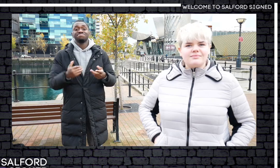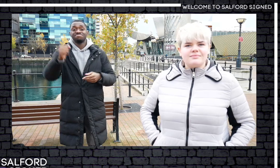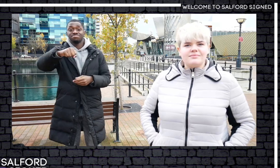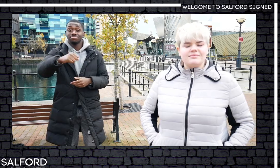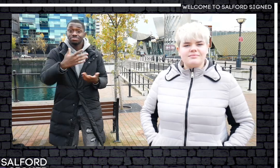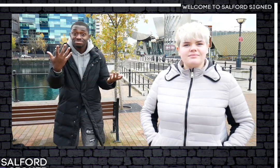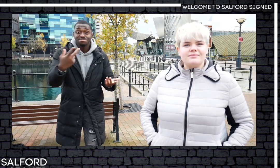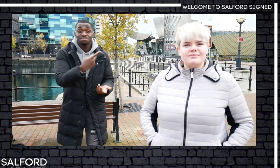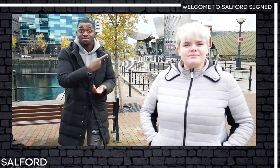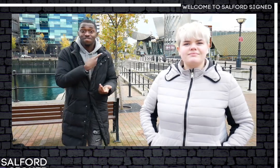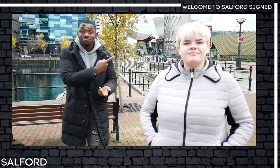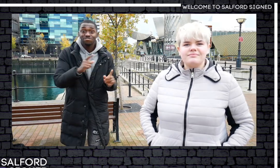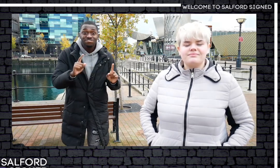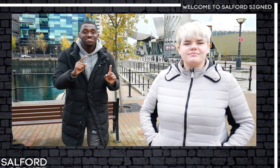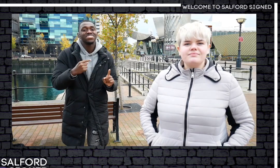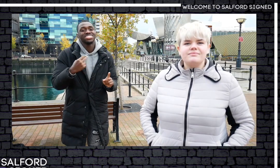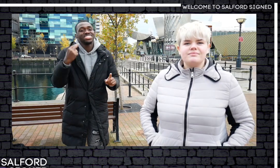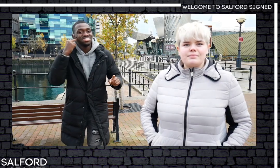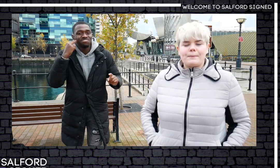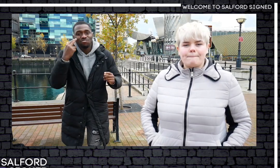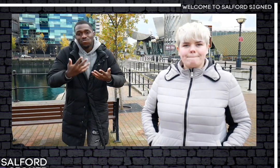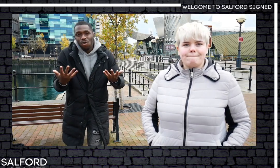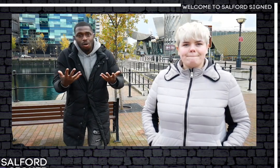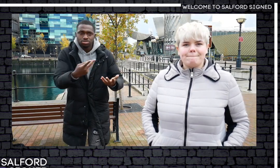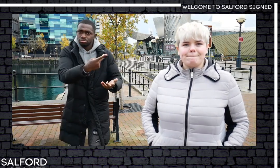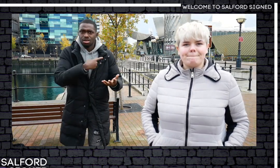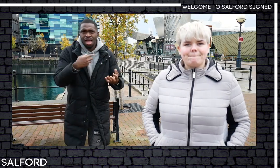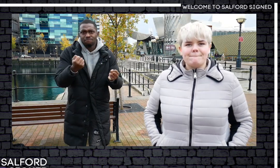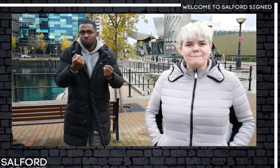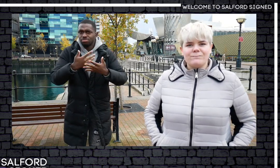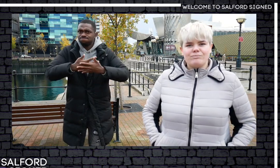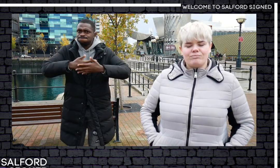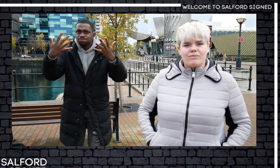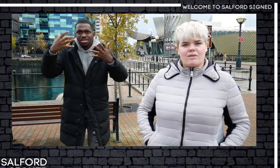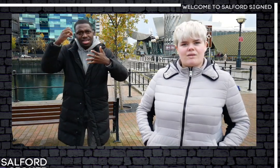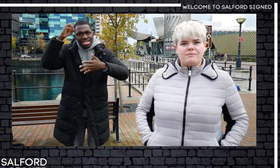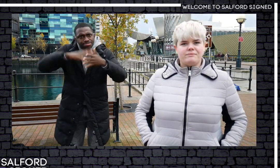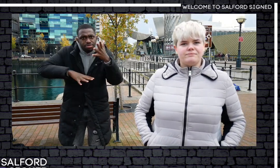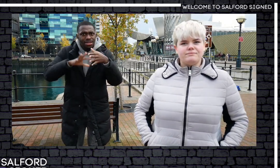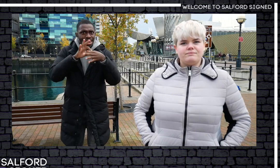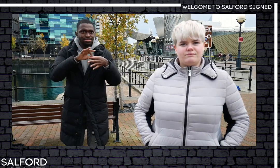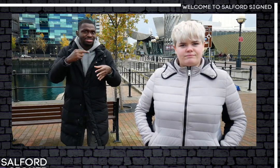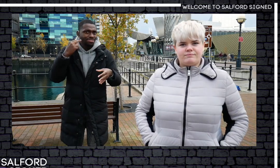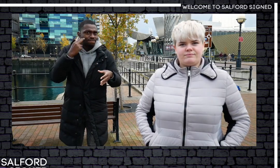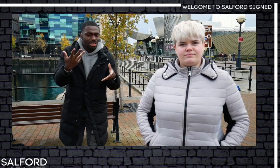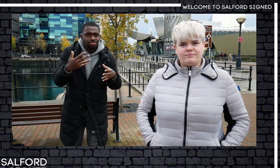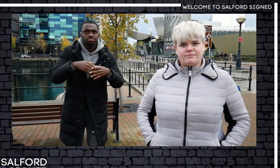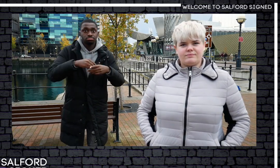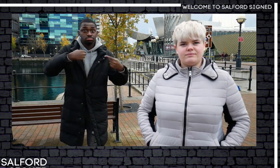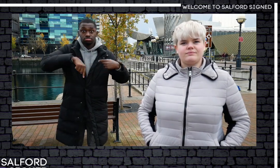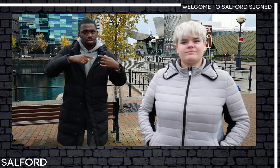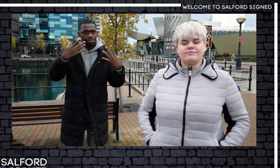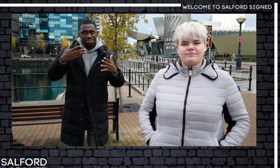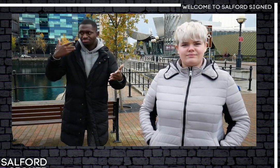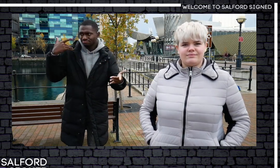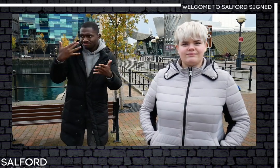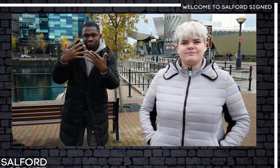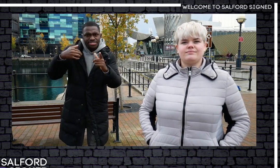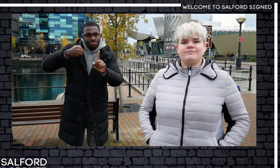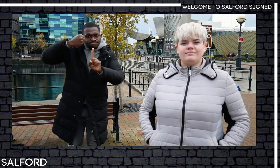Yeah that's true. So we are both deaf and between us have a huge amount of experience in campaigning for